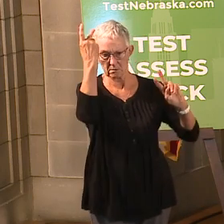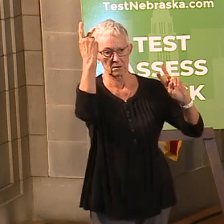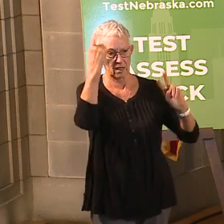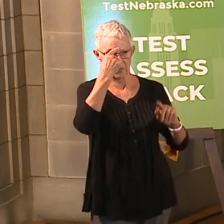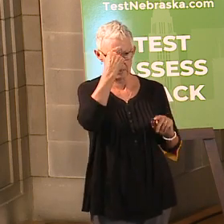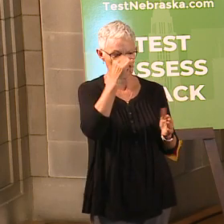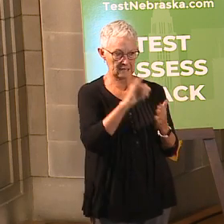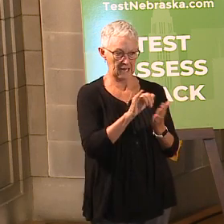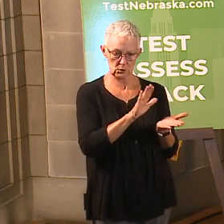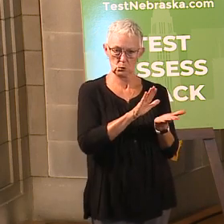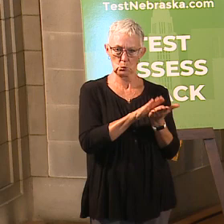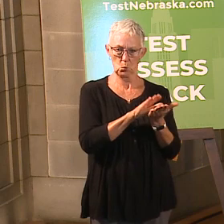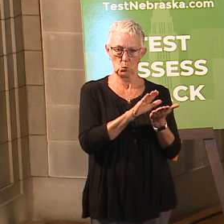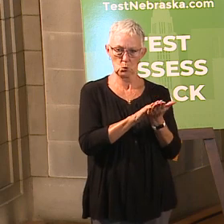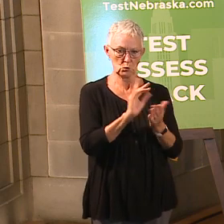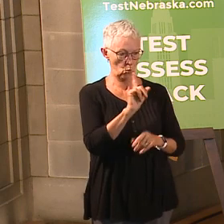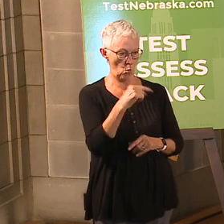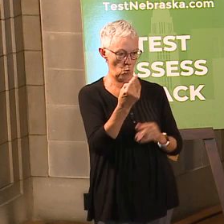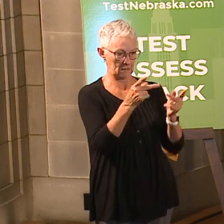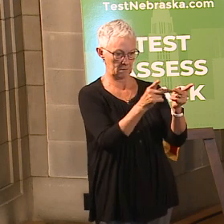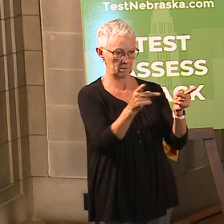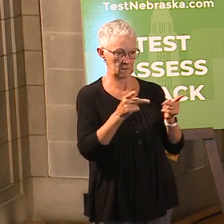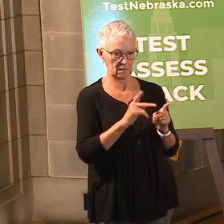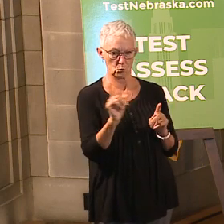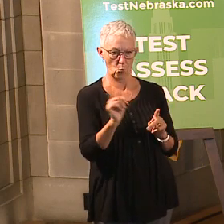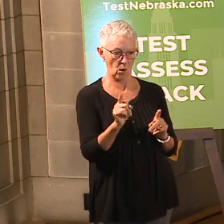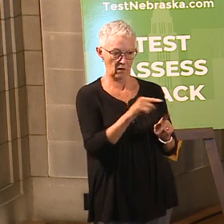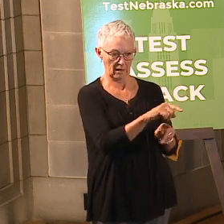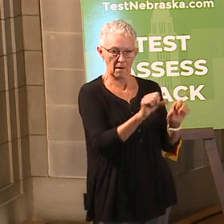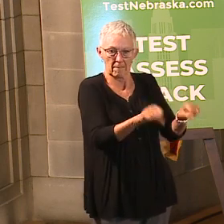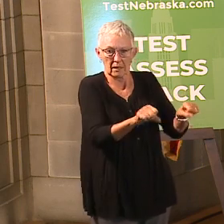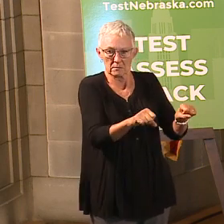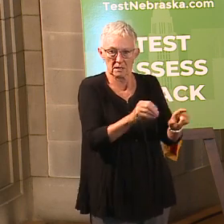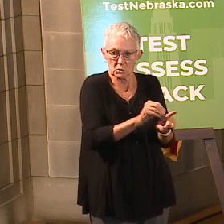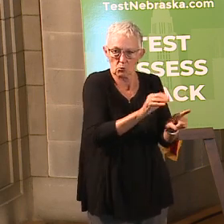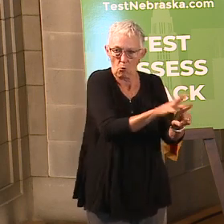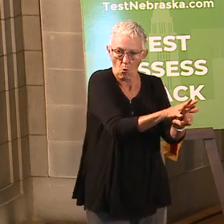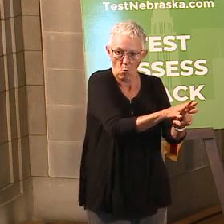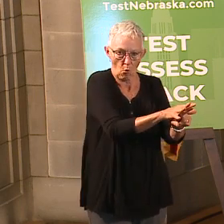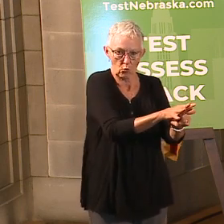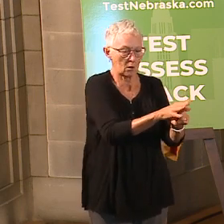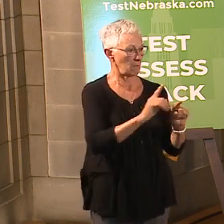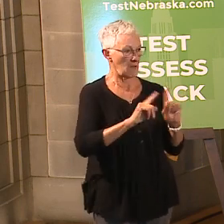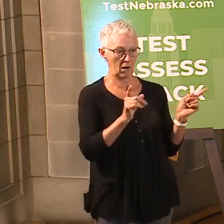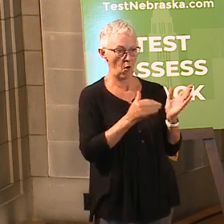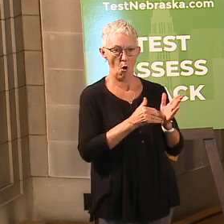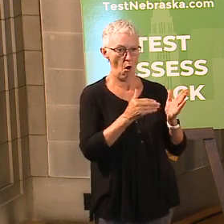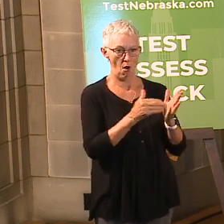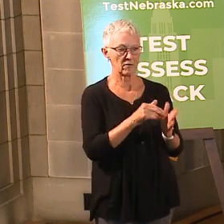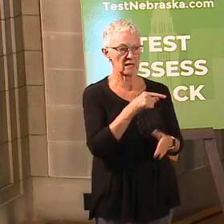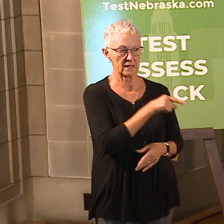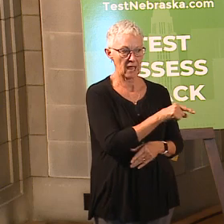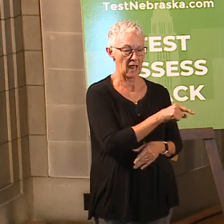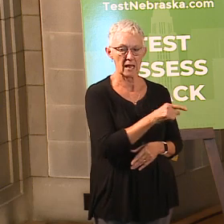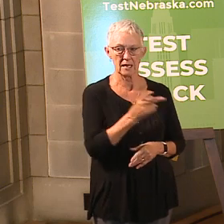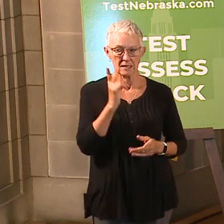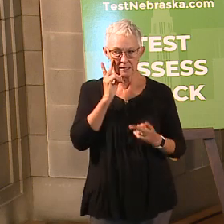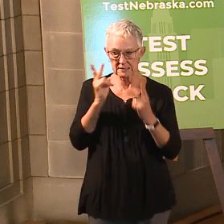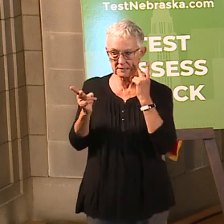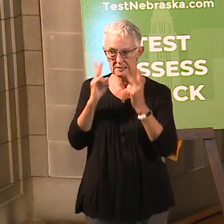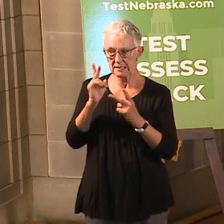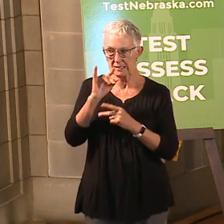only logical point of contact among our younger population. However, students frequently identify their classmates as outside of school,